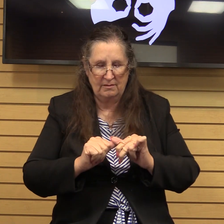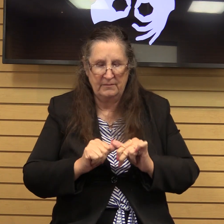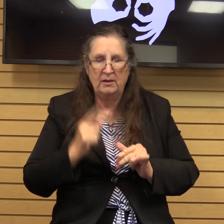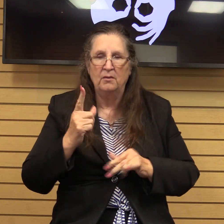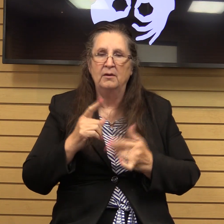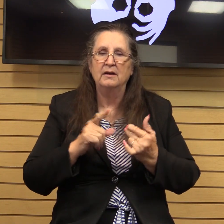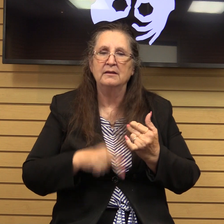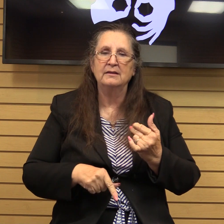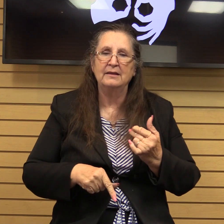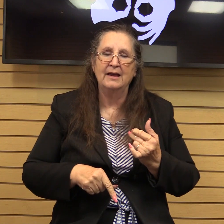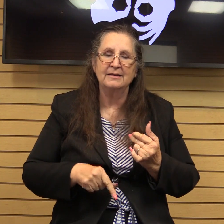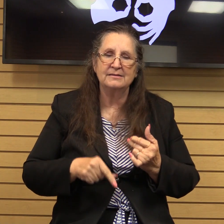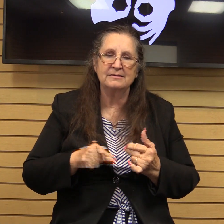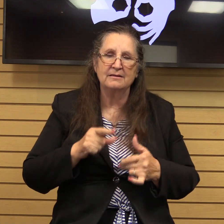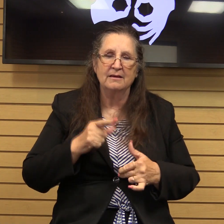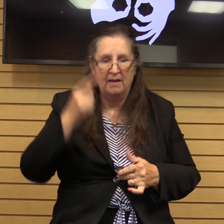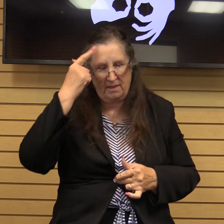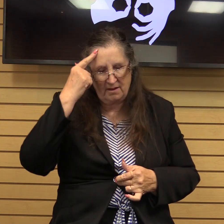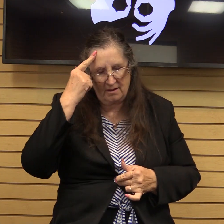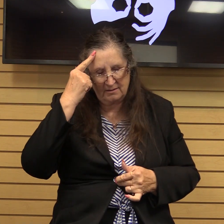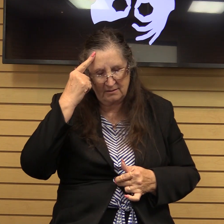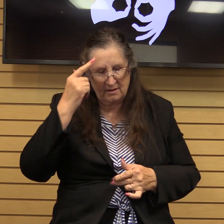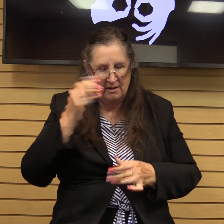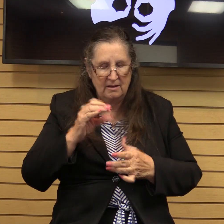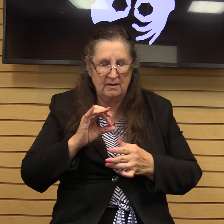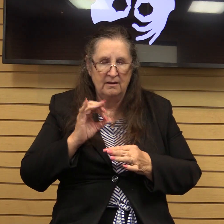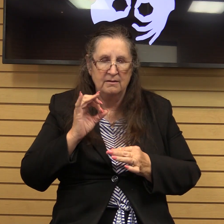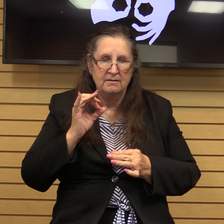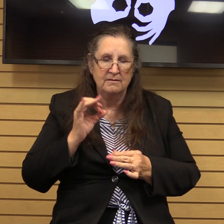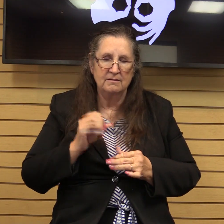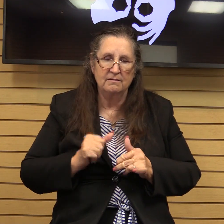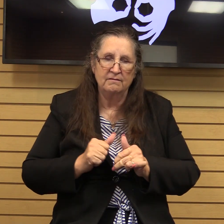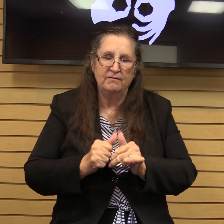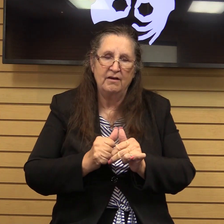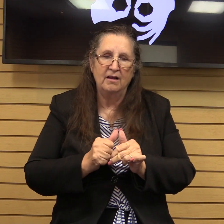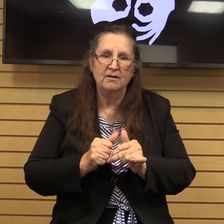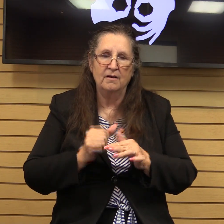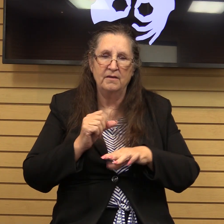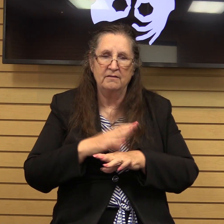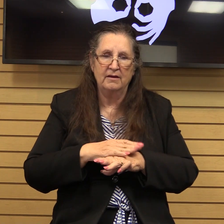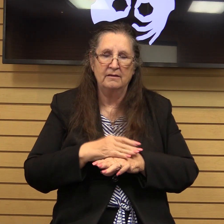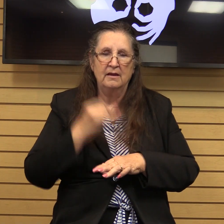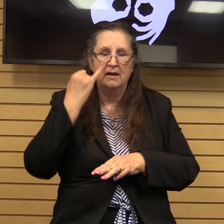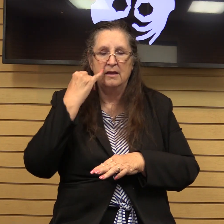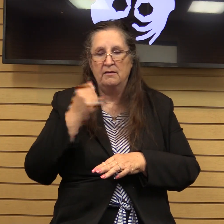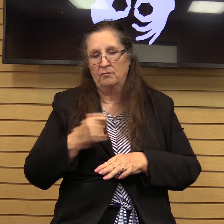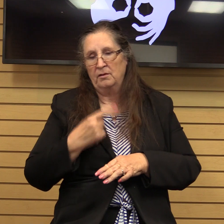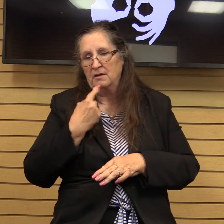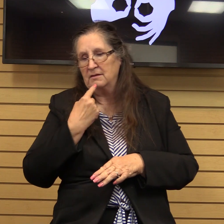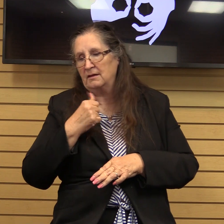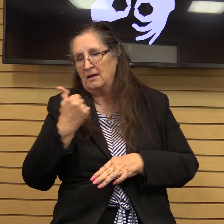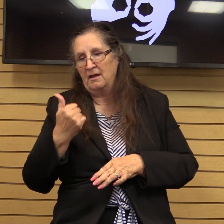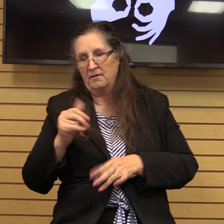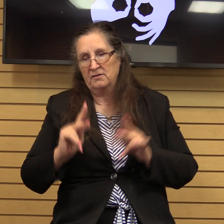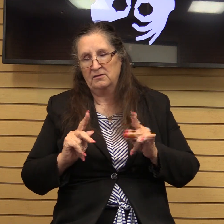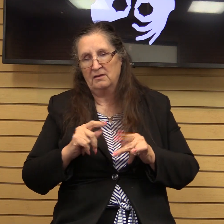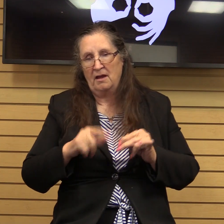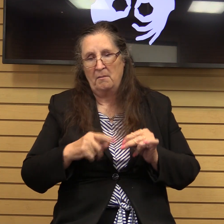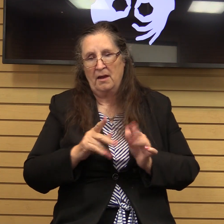to follow the advice written in first Corinthians if we tell others about Jesus the good news but don't show them